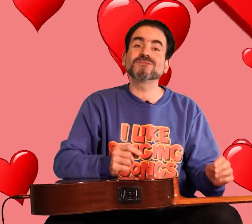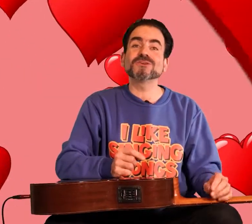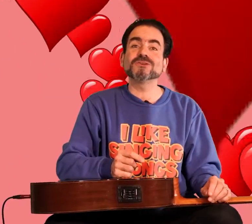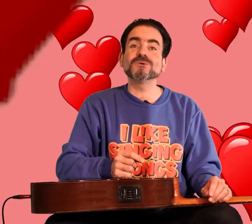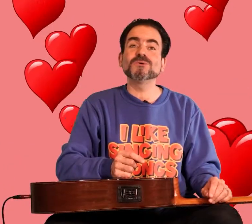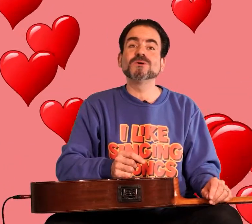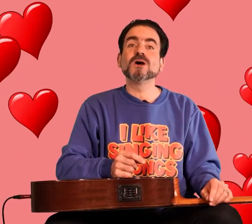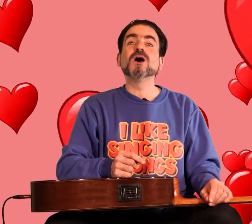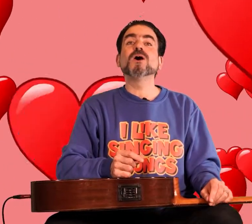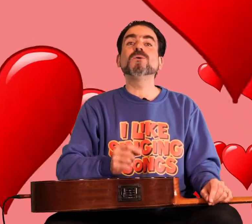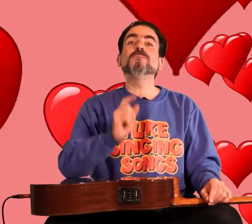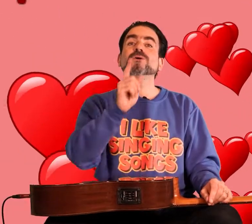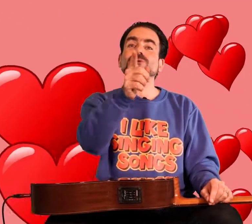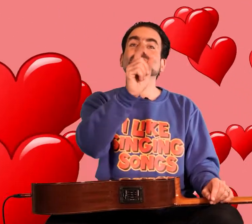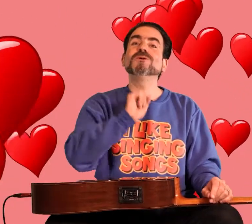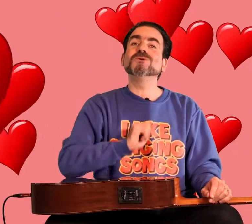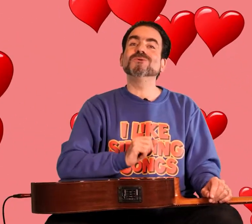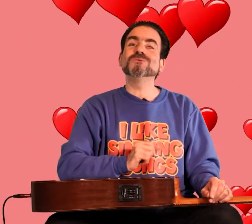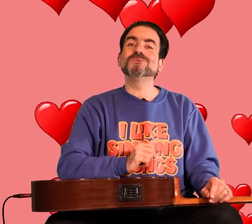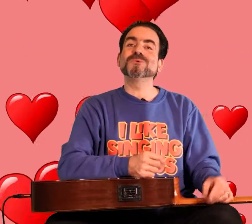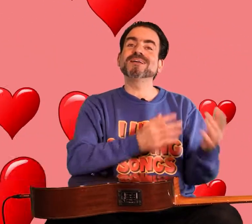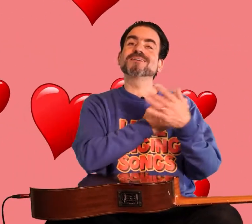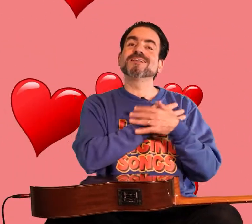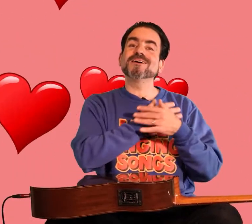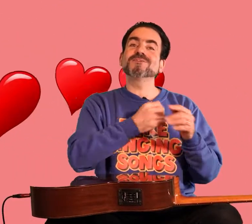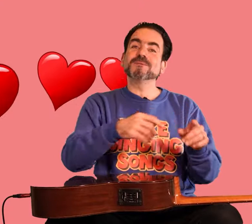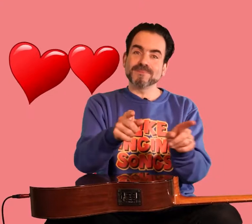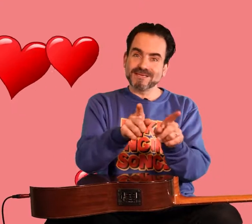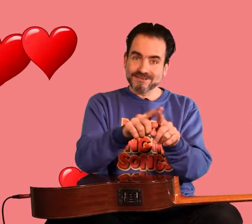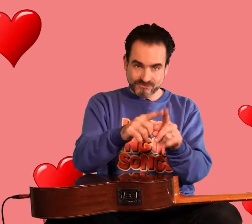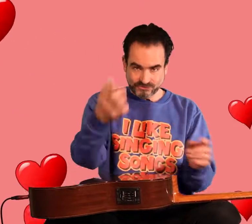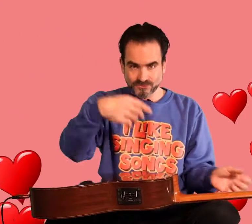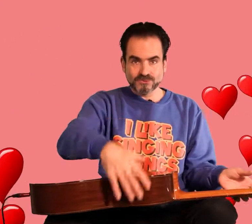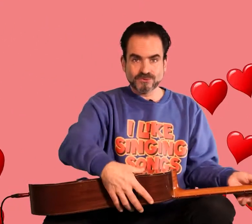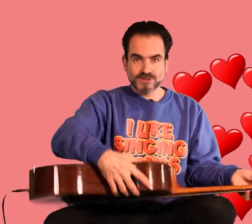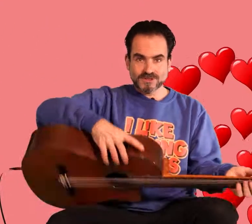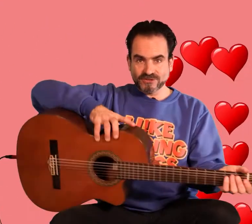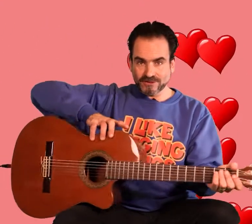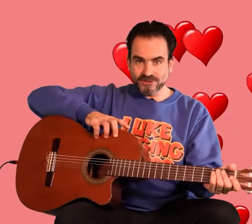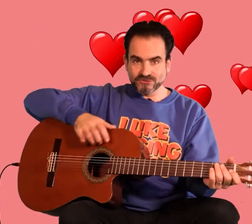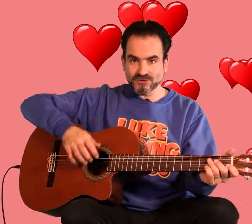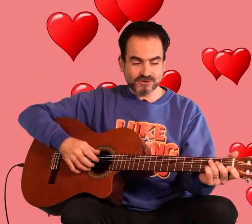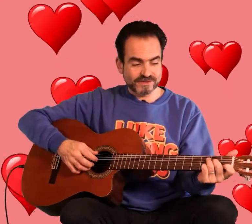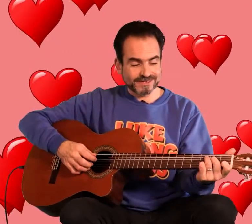to you hope you'll always love me too so now will you show Corian